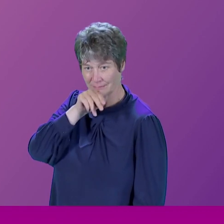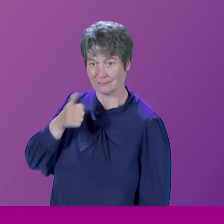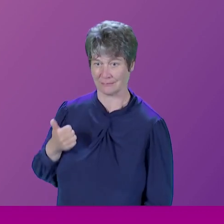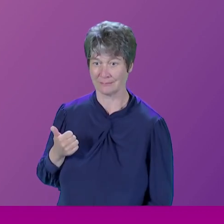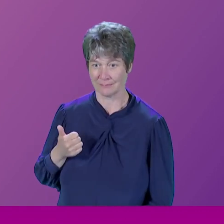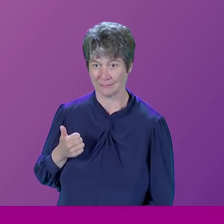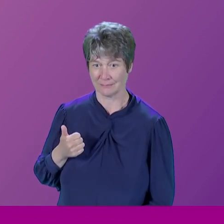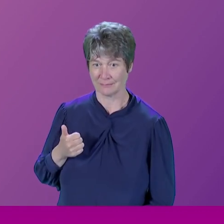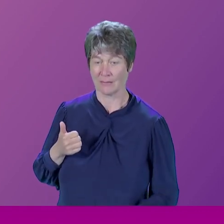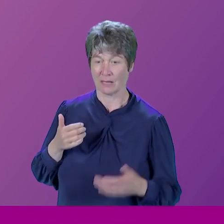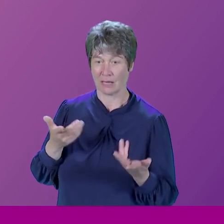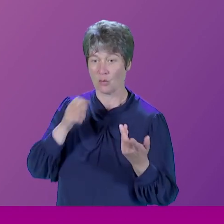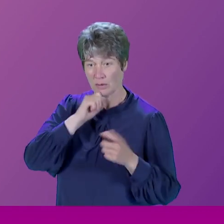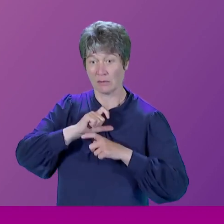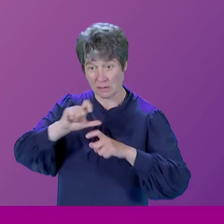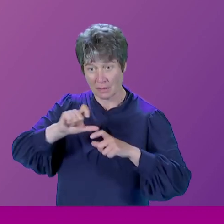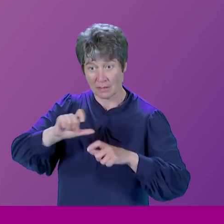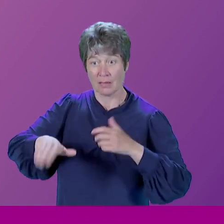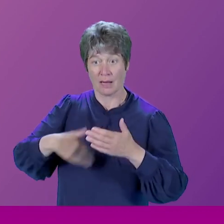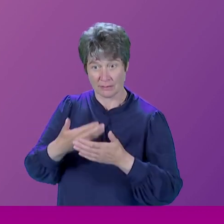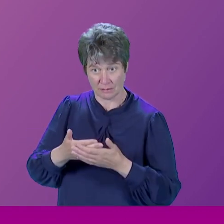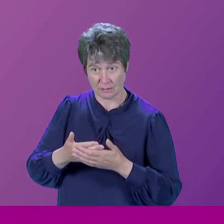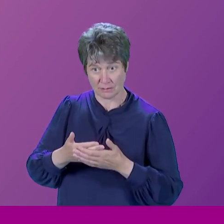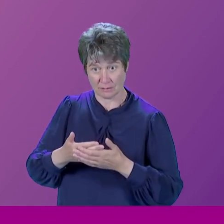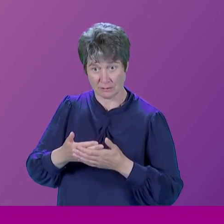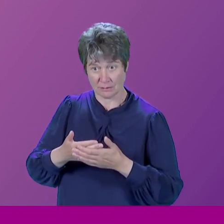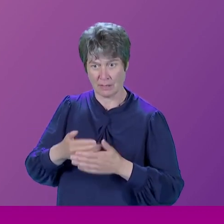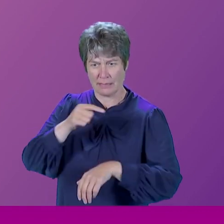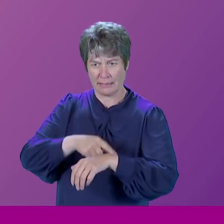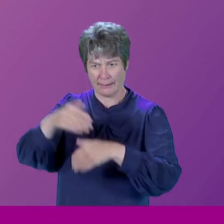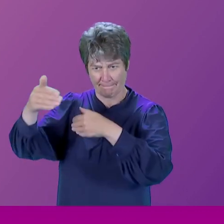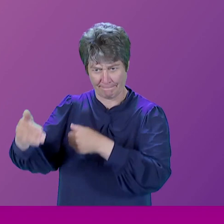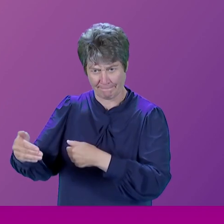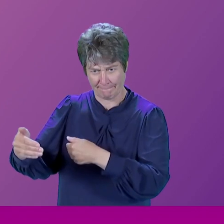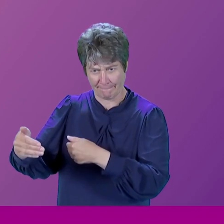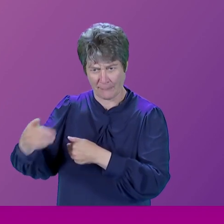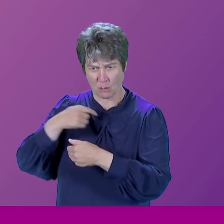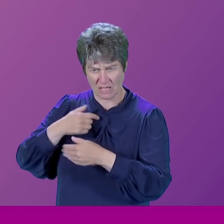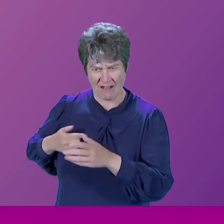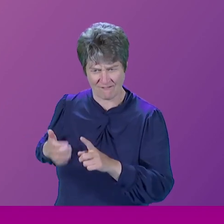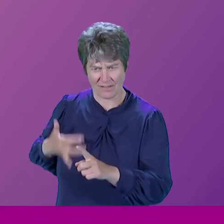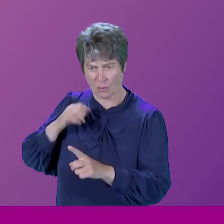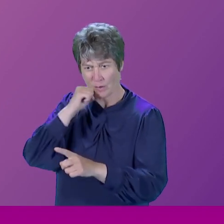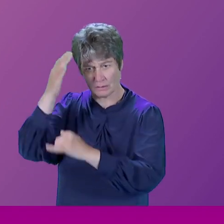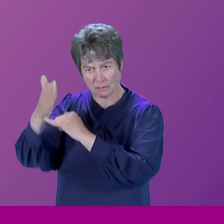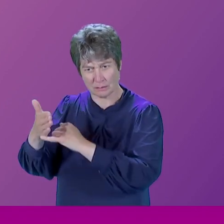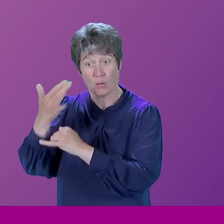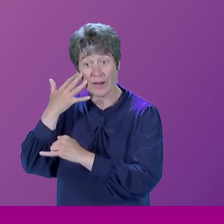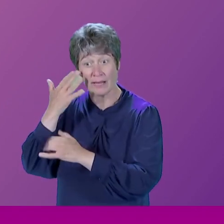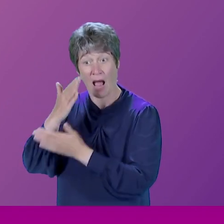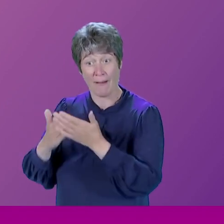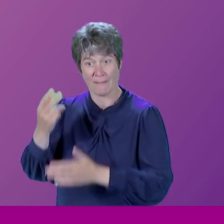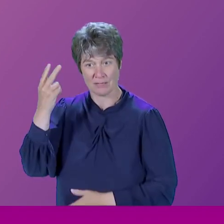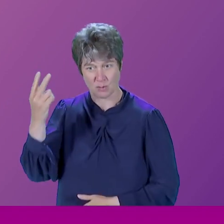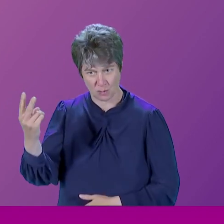And we'll keep going until we get to the allotted time slot, which I think is taking us to just about half past two. So who would like